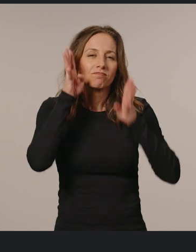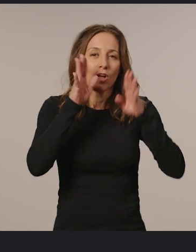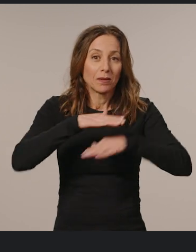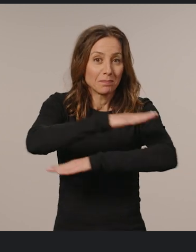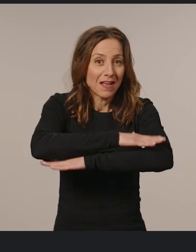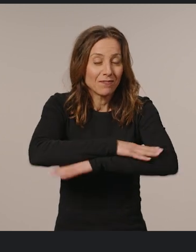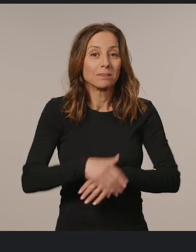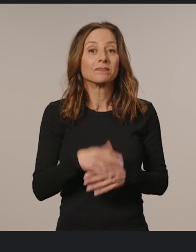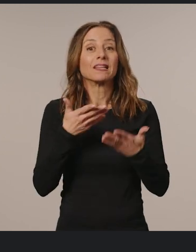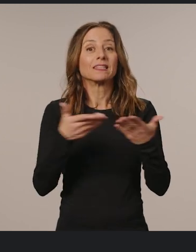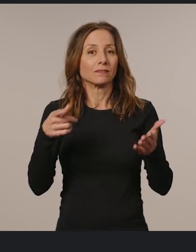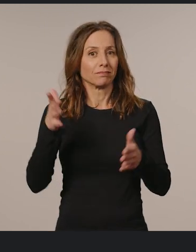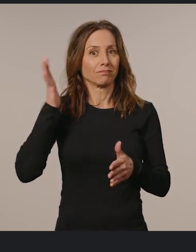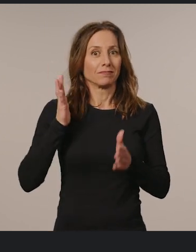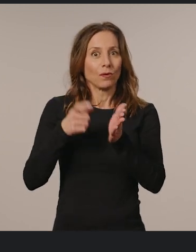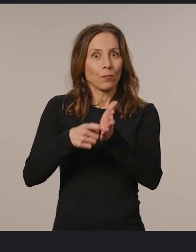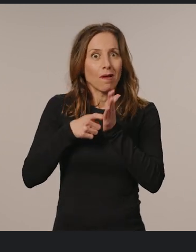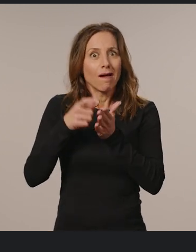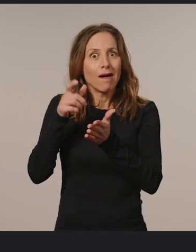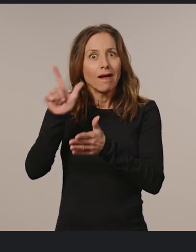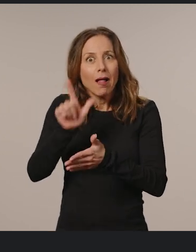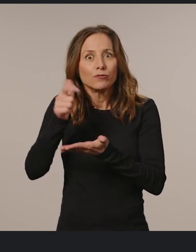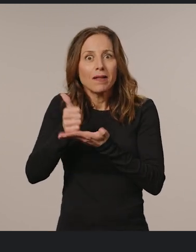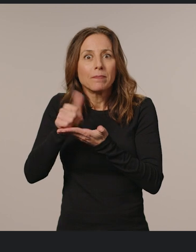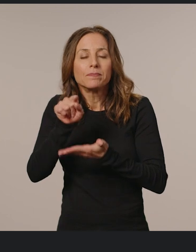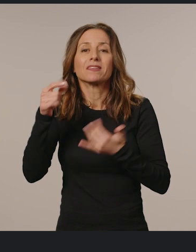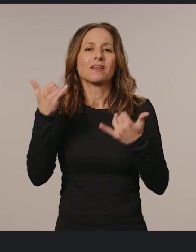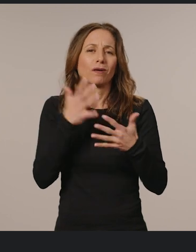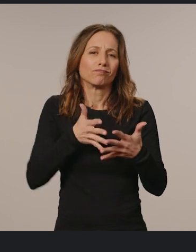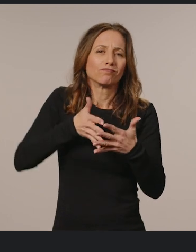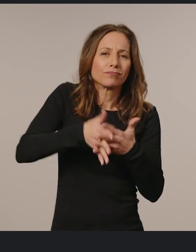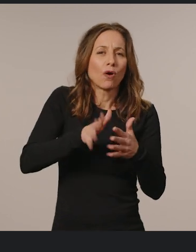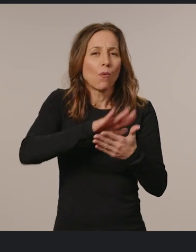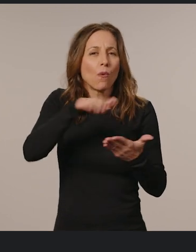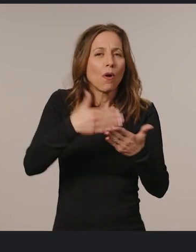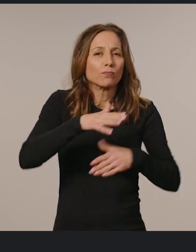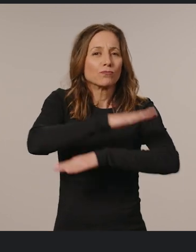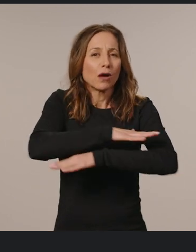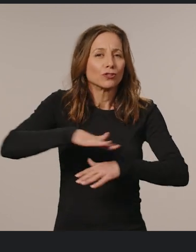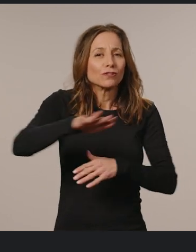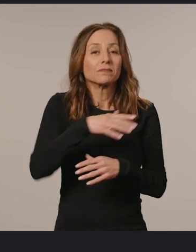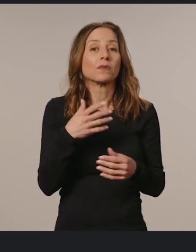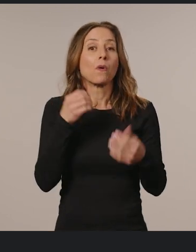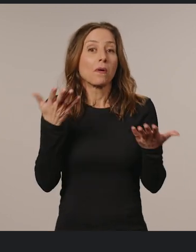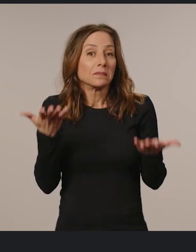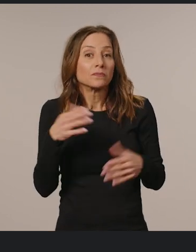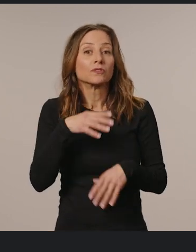platform. Things that have required helper libraries before might now be natively supported on all browsers, or there might be a